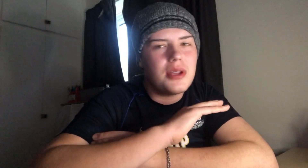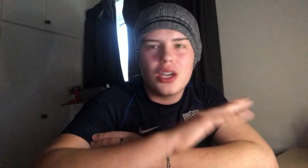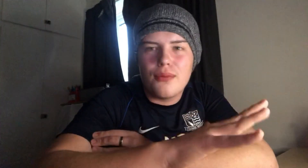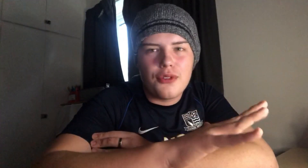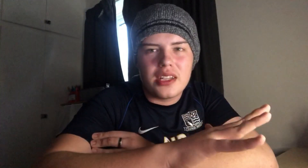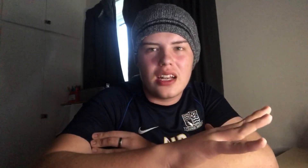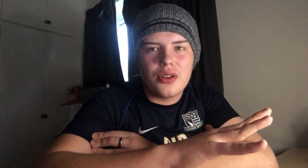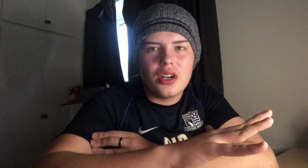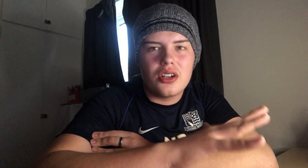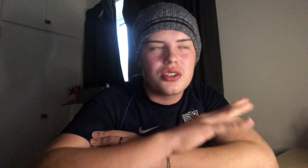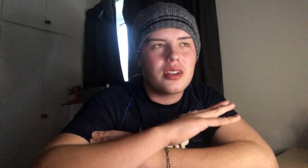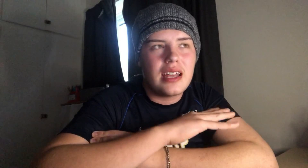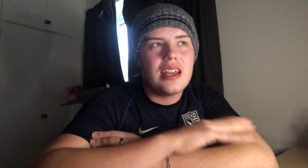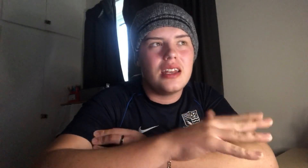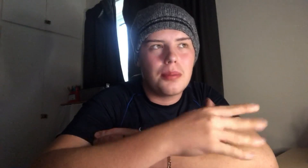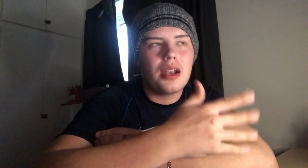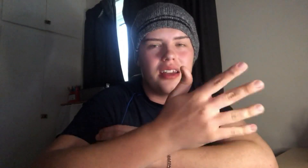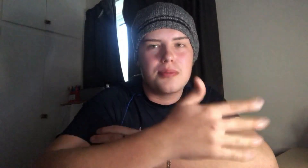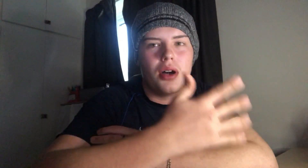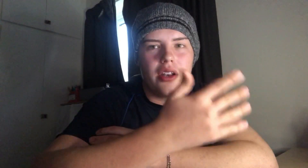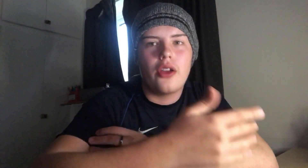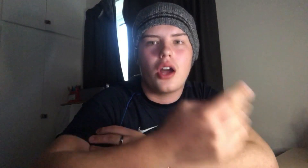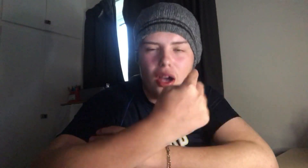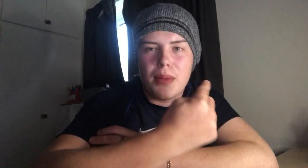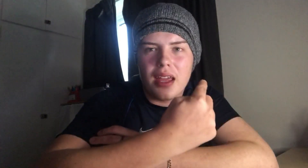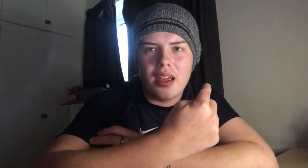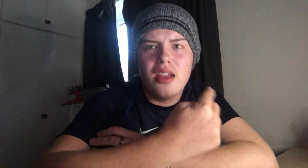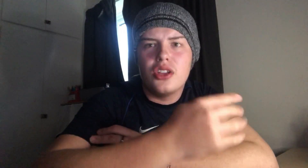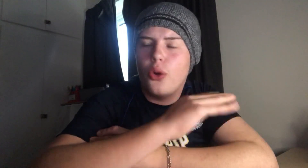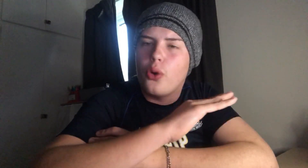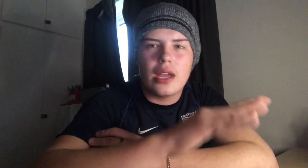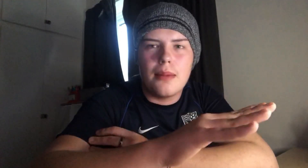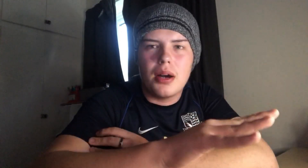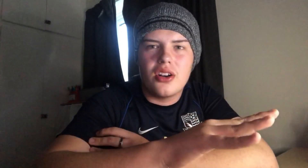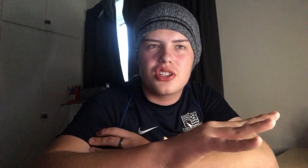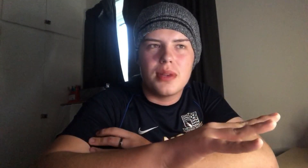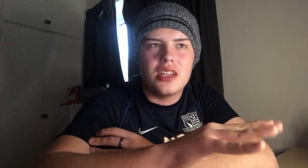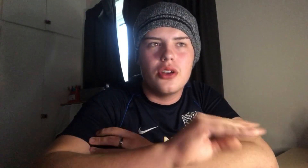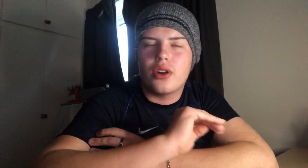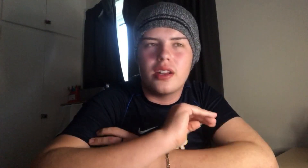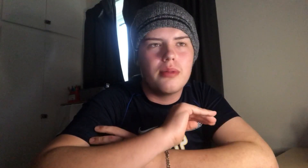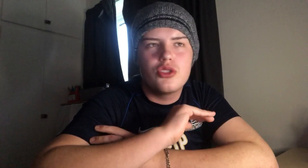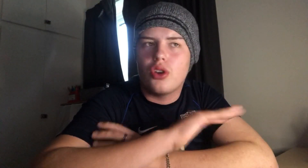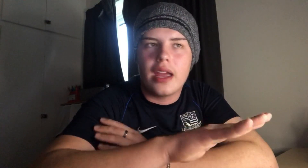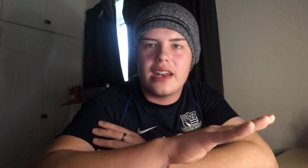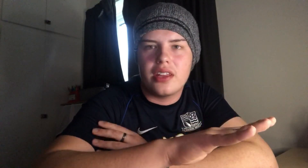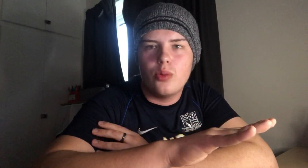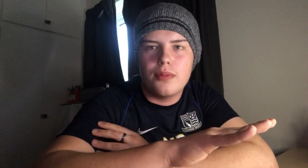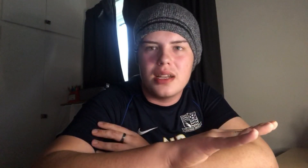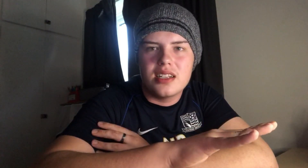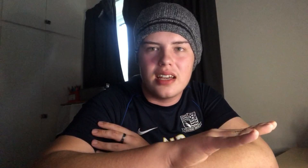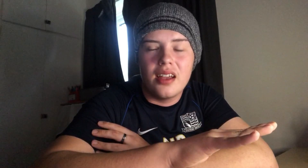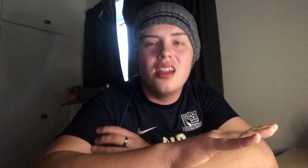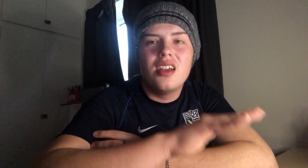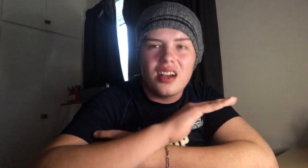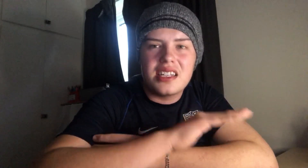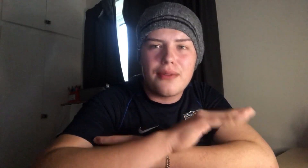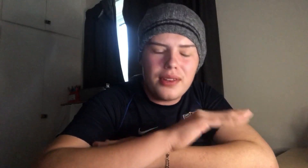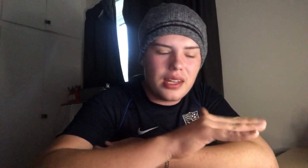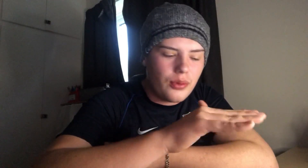maybe going for the yellow car, just getting in the player's mind that I'm here. You're not getting past me. You're not going to try anything with me today. I definitely think